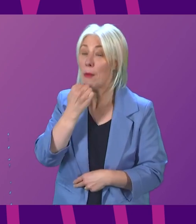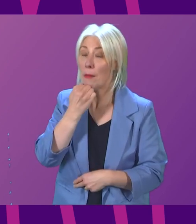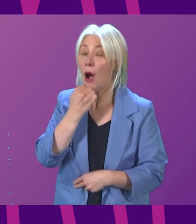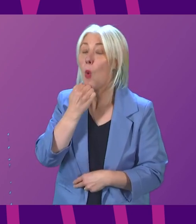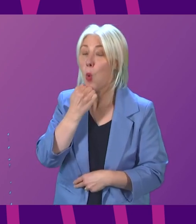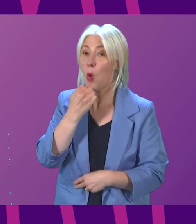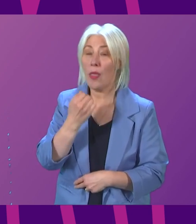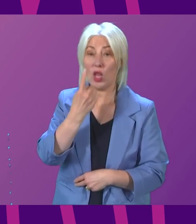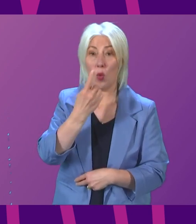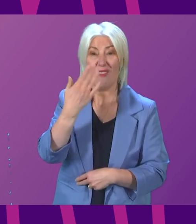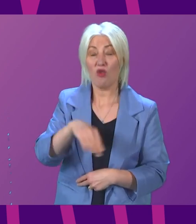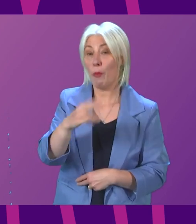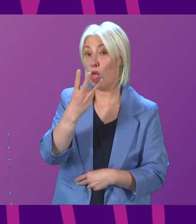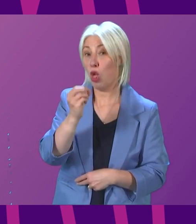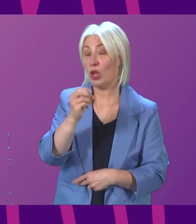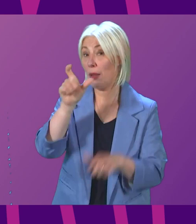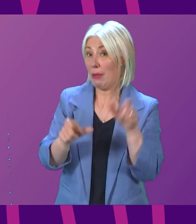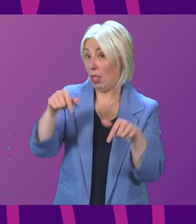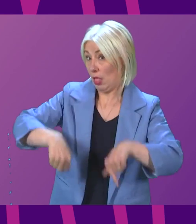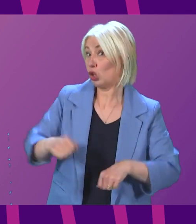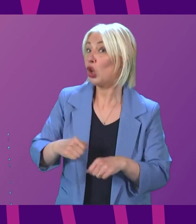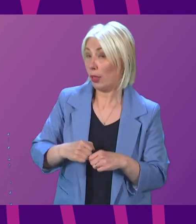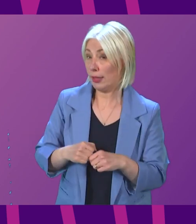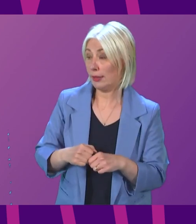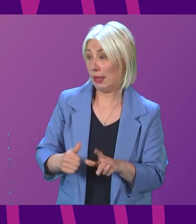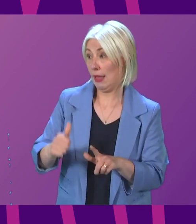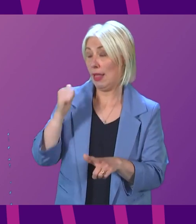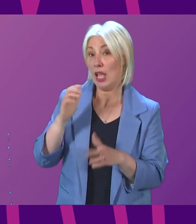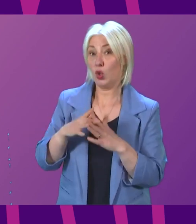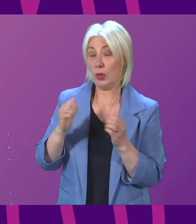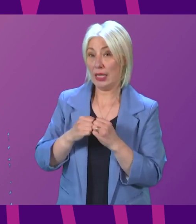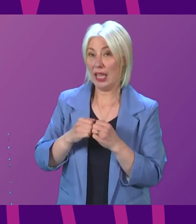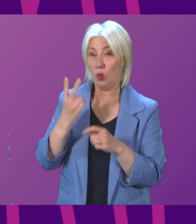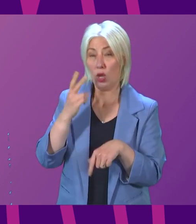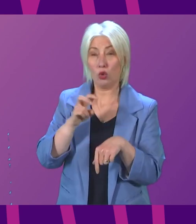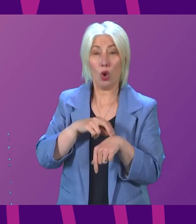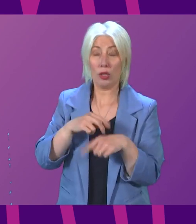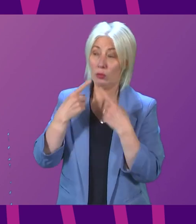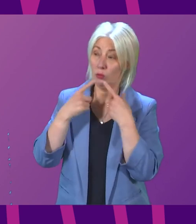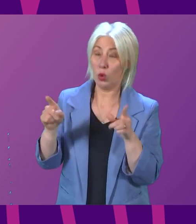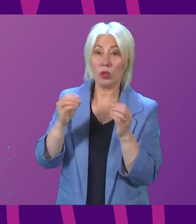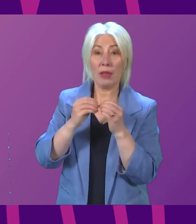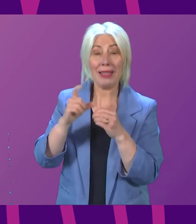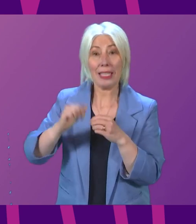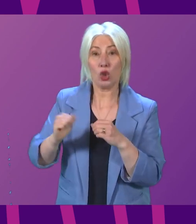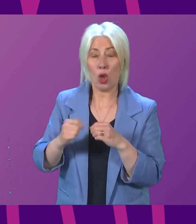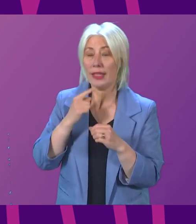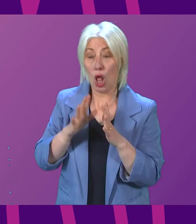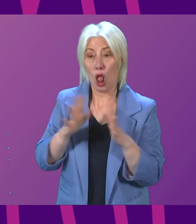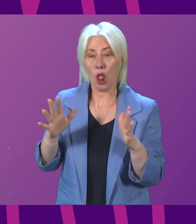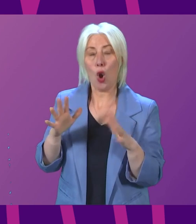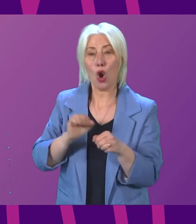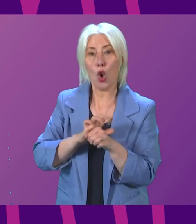almost one in 30 Scots. And last weekend, Dr Kevin Deans told BBC Scotland that the need for long Covid